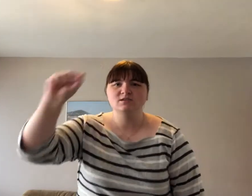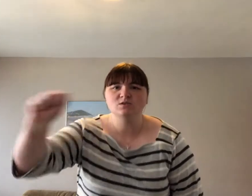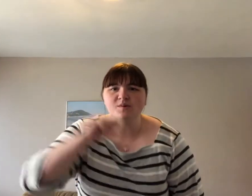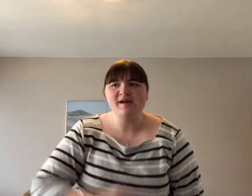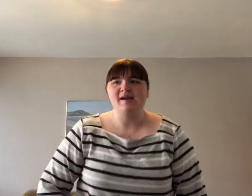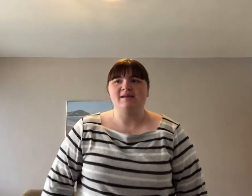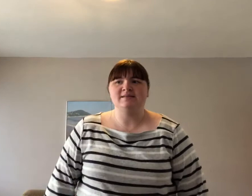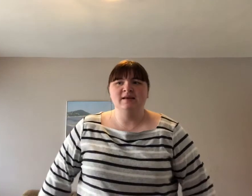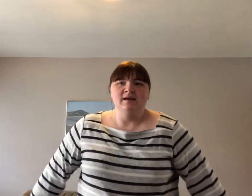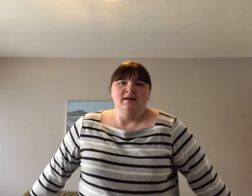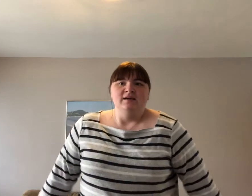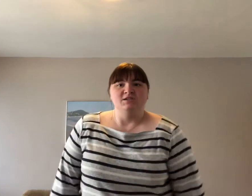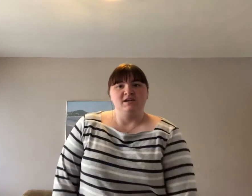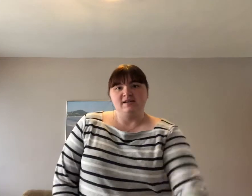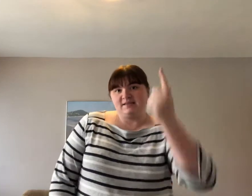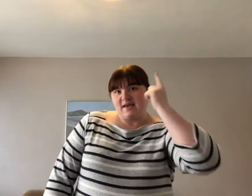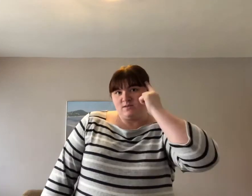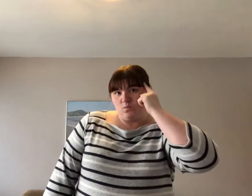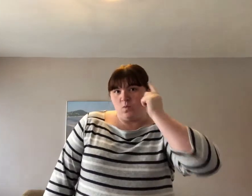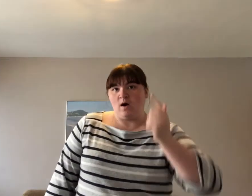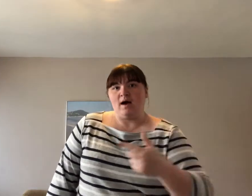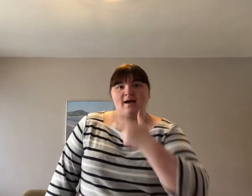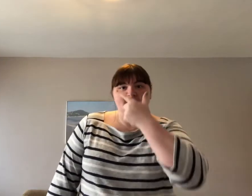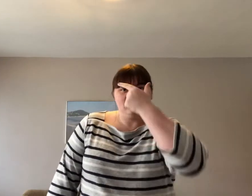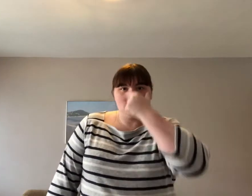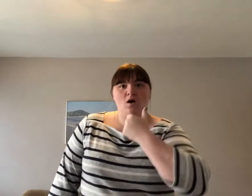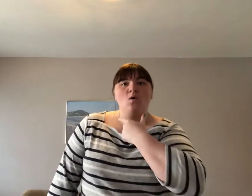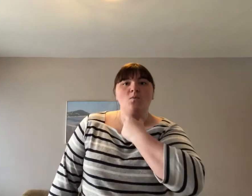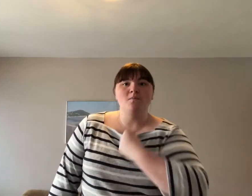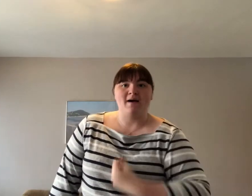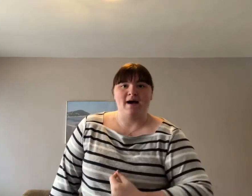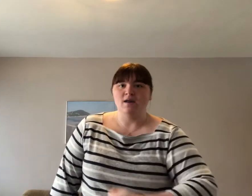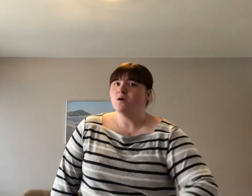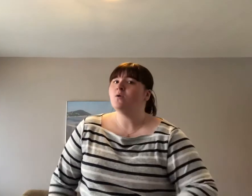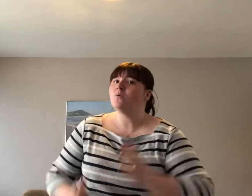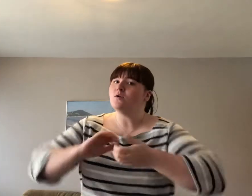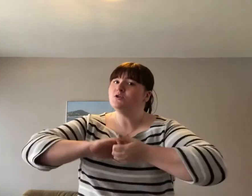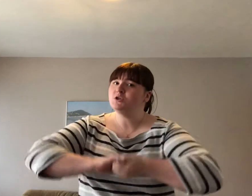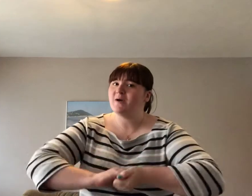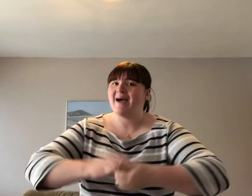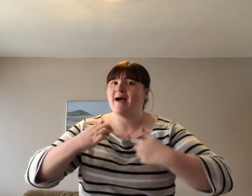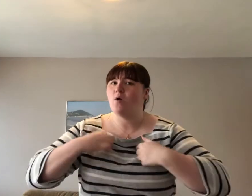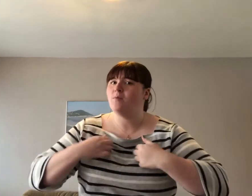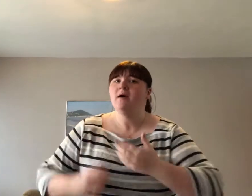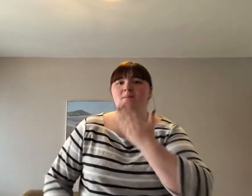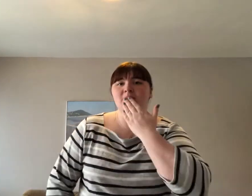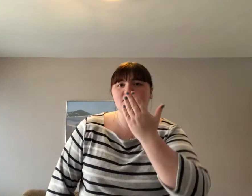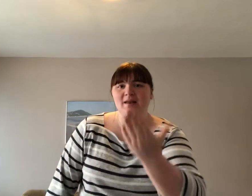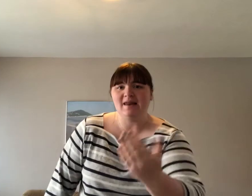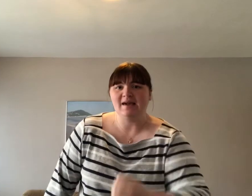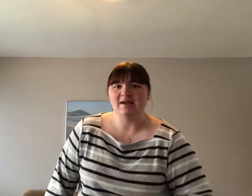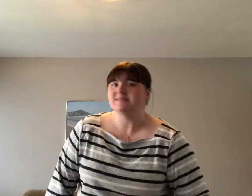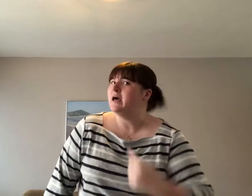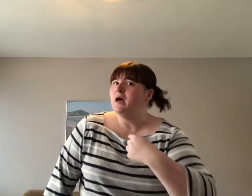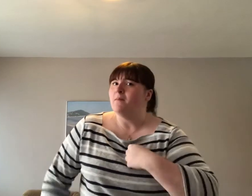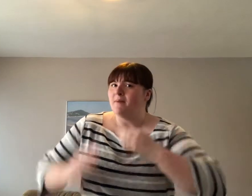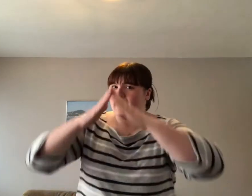squeeze. She said, wise old man, won't you help me please? My